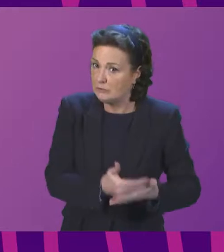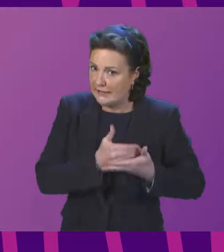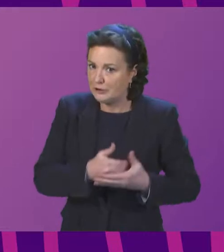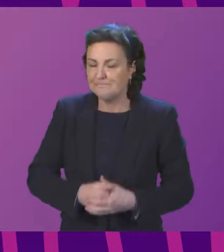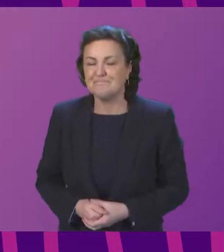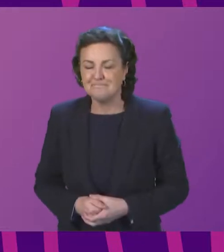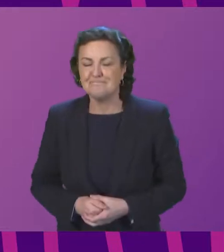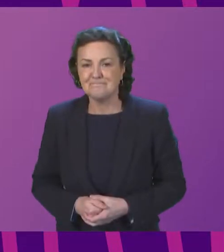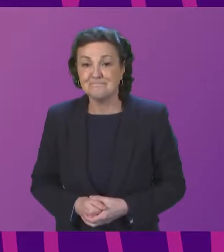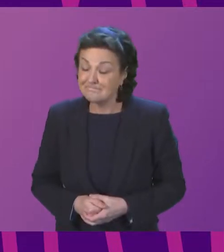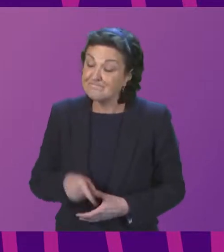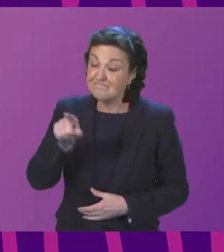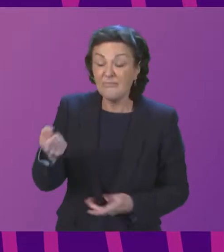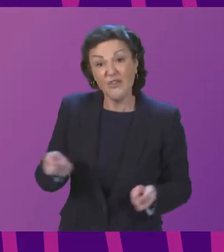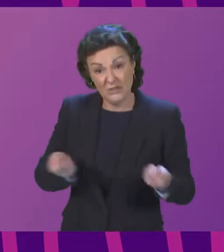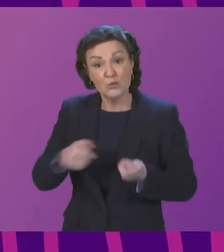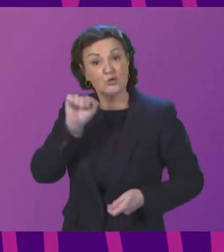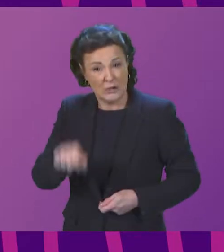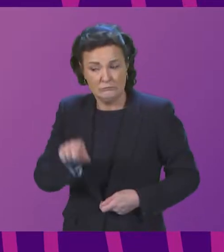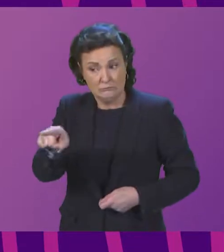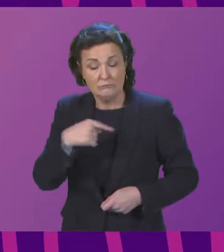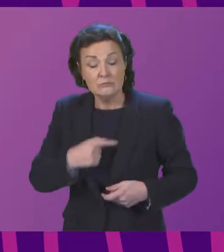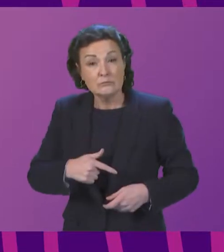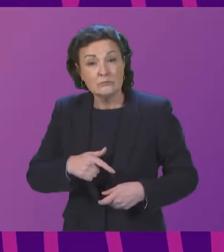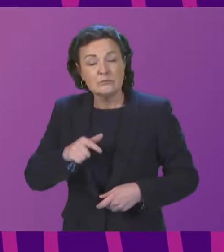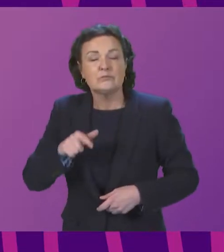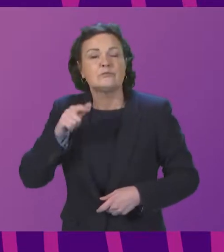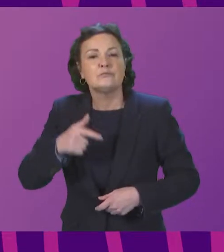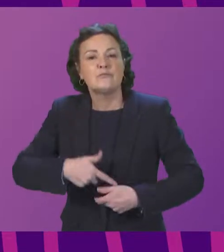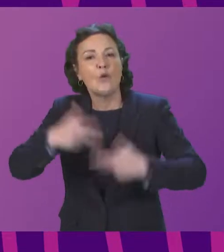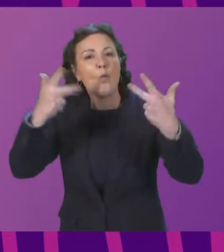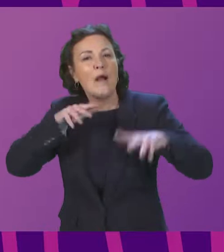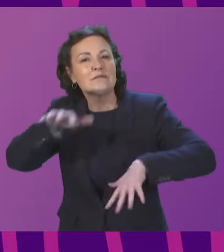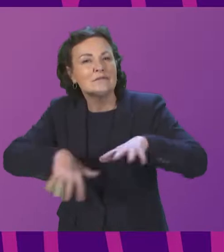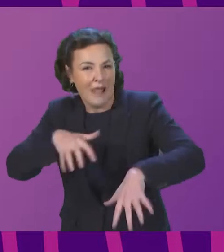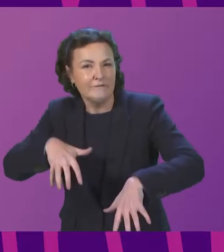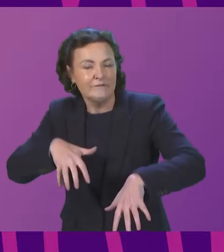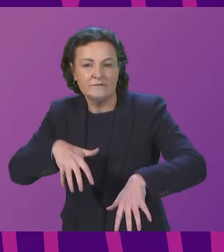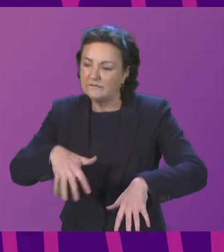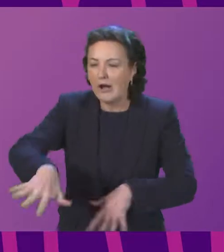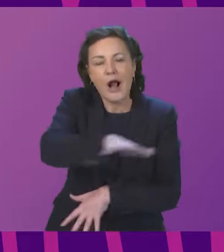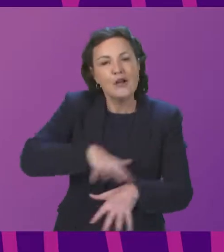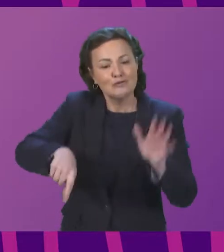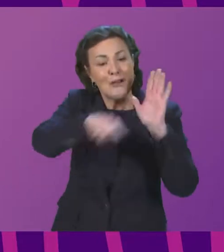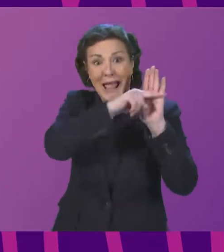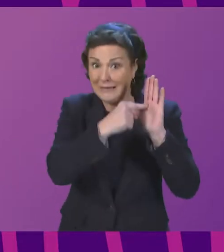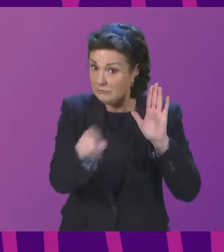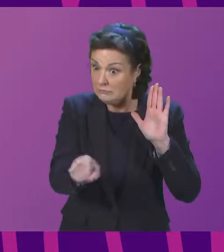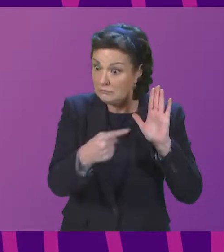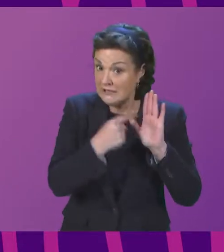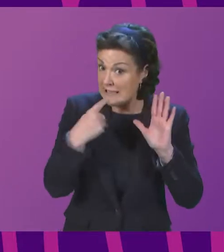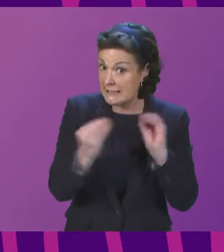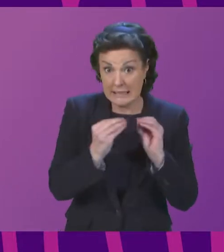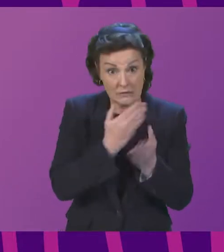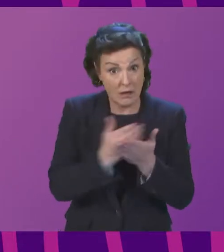closing convener. You were right to reference the Wildlife and Countryside Act of 1981 because it does state that any person who plants or